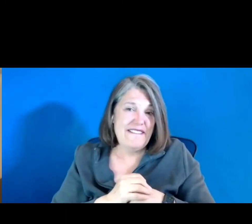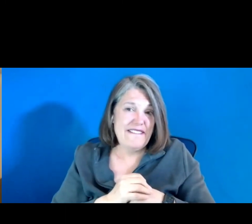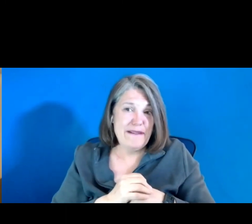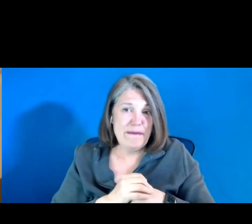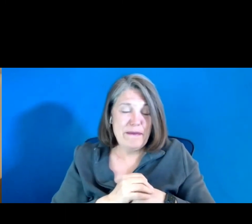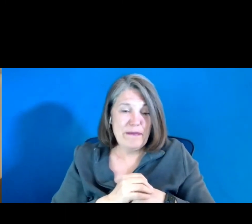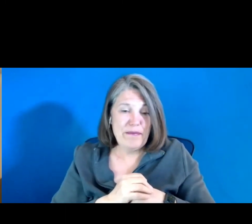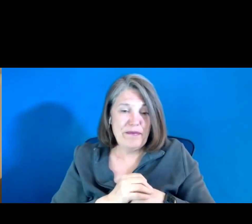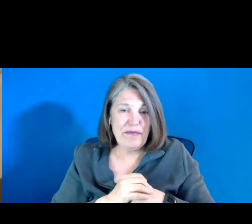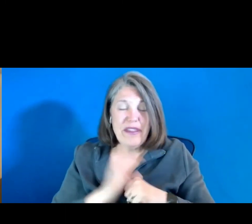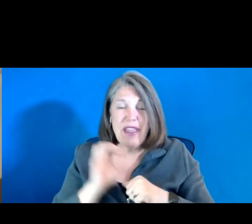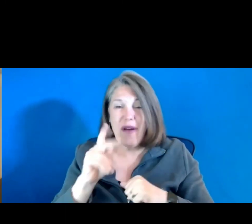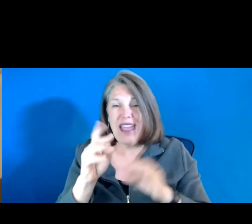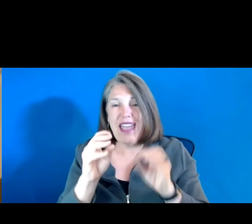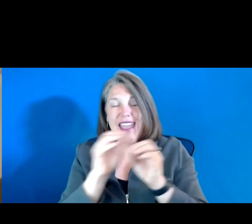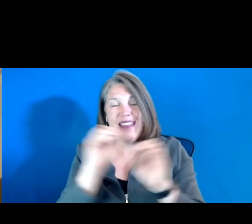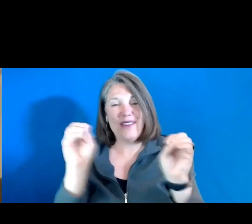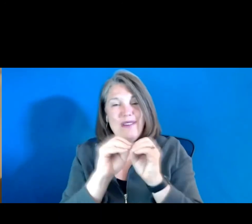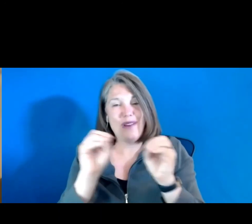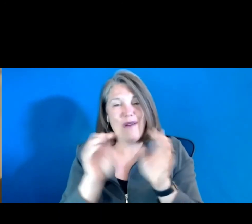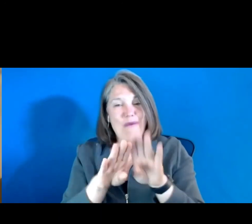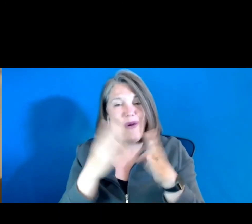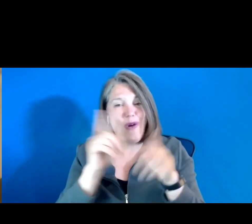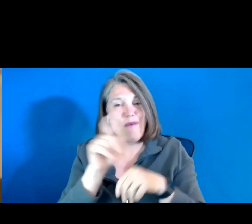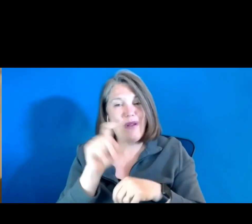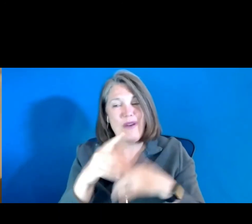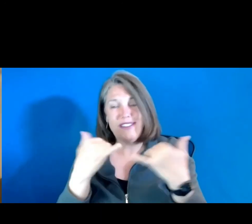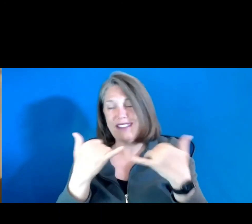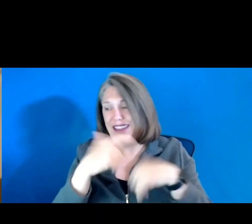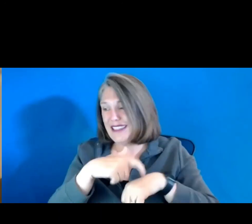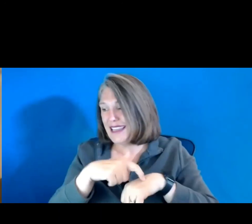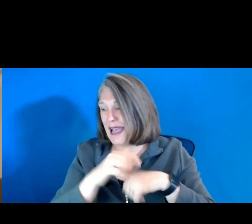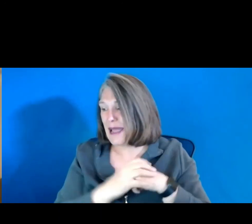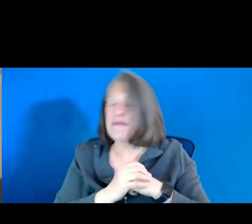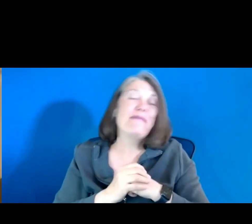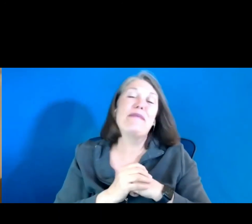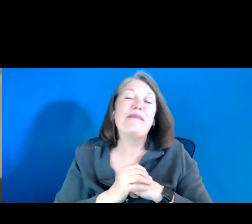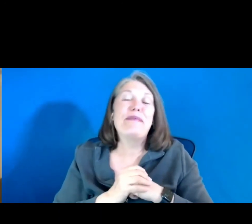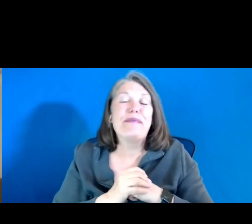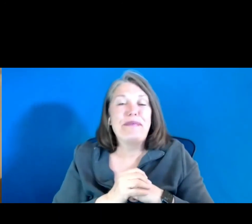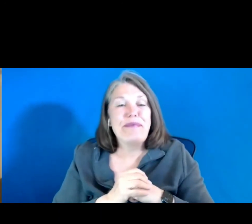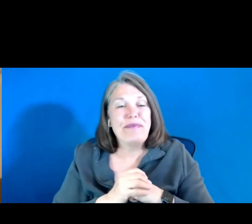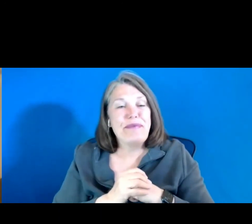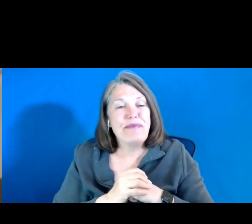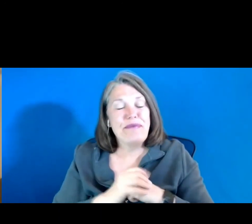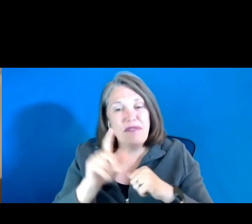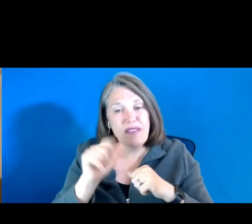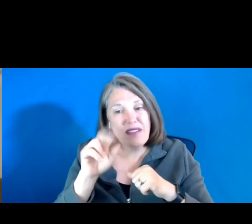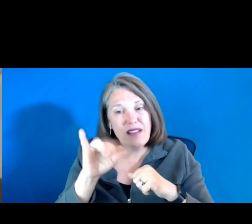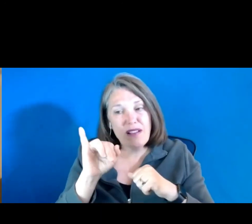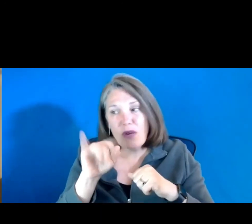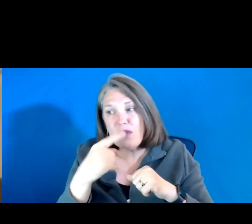We have no other open questions at this time. All right. Laura, you seeing anything?